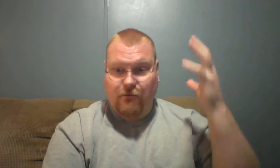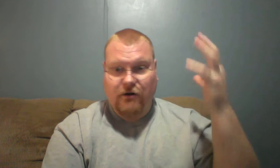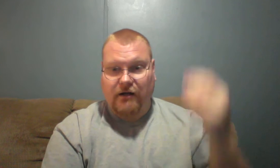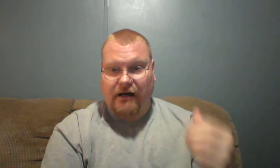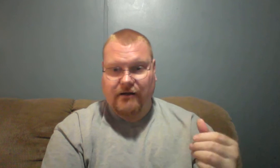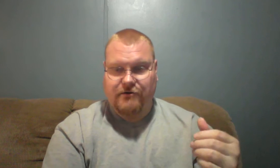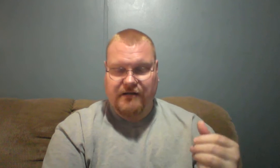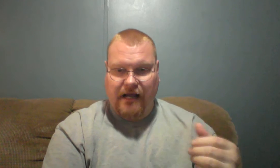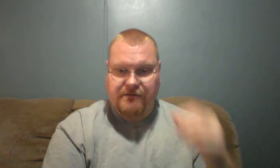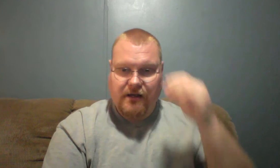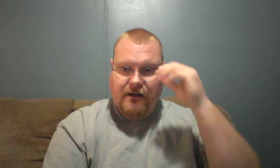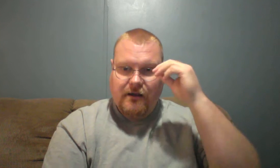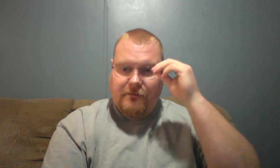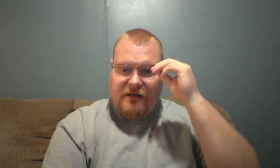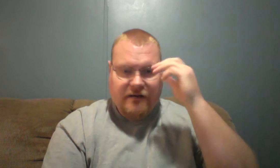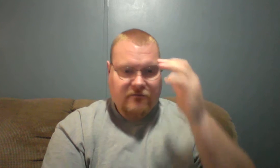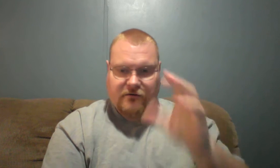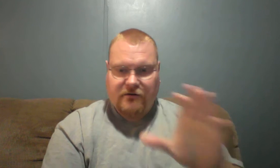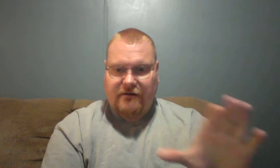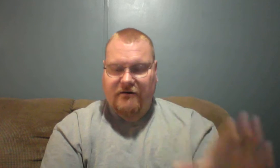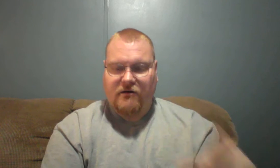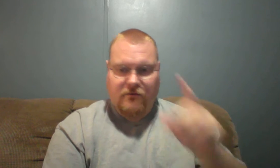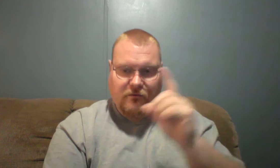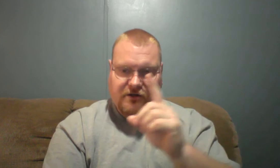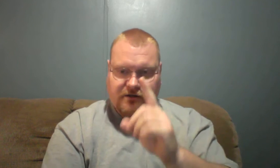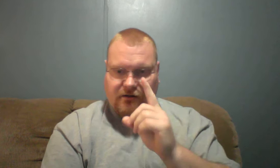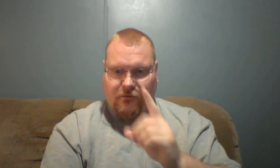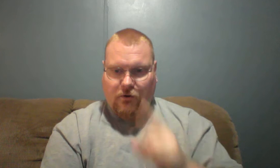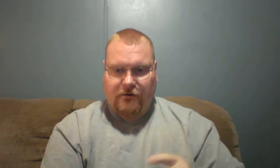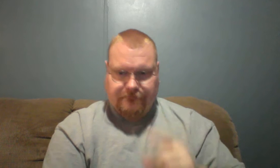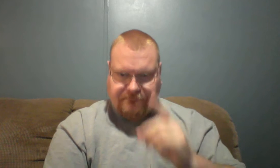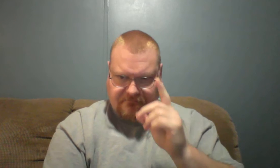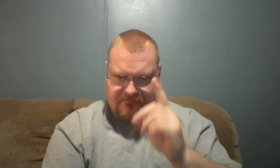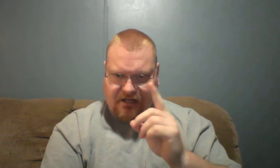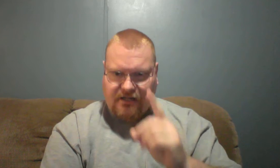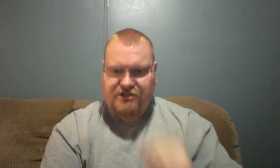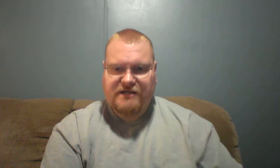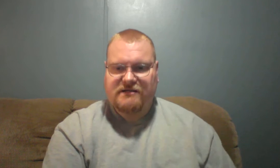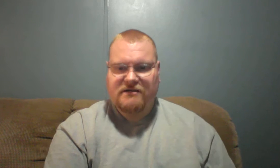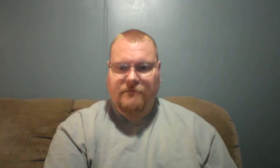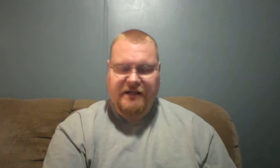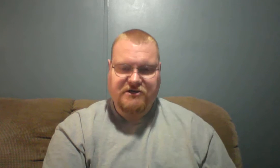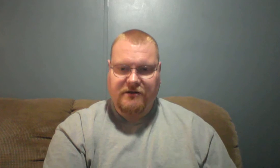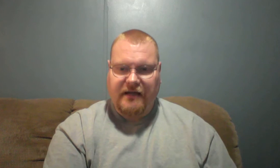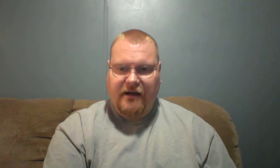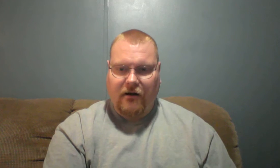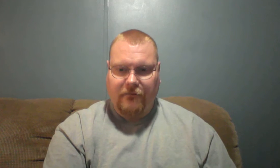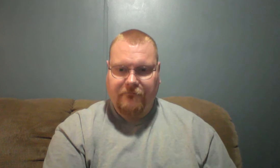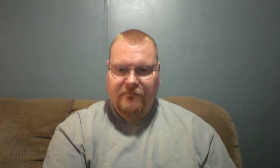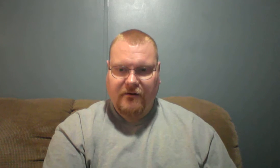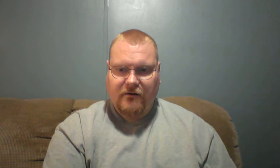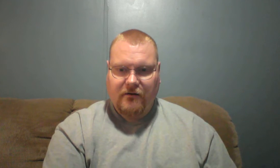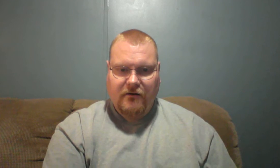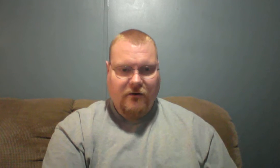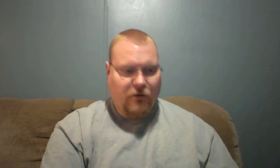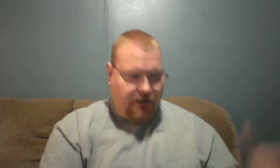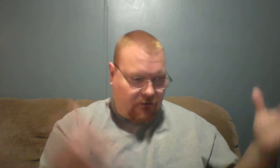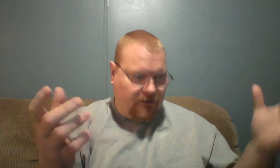word God a hundred times, but never, never hear the word Jesus mentioned at all. Well, you know what?